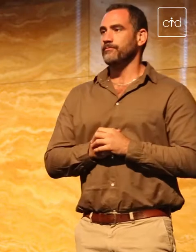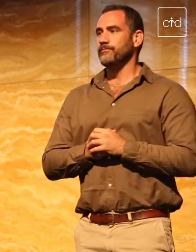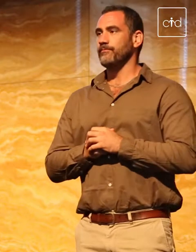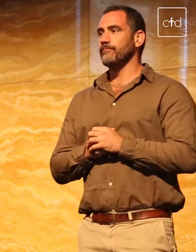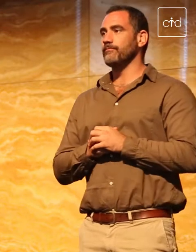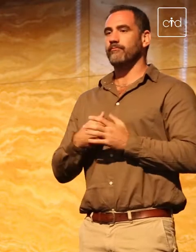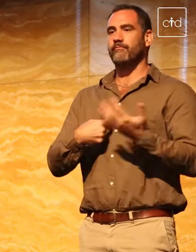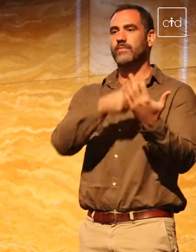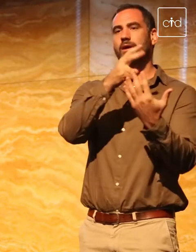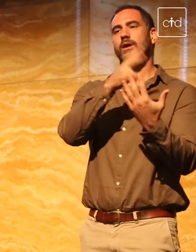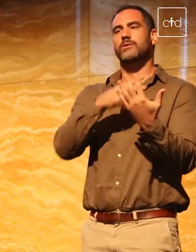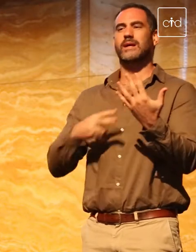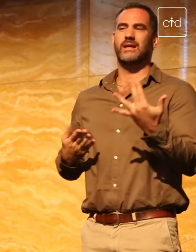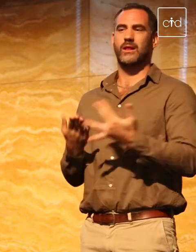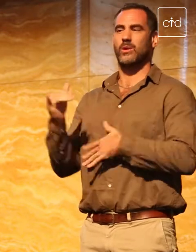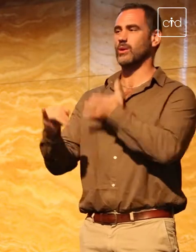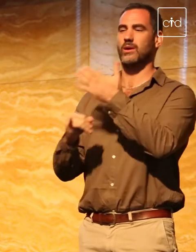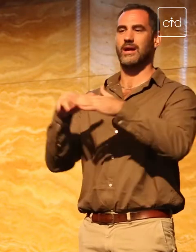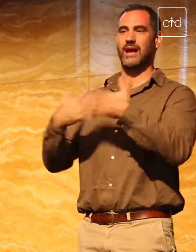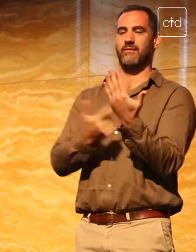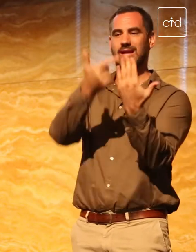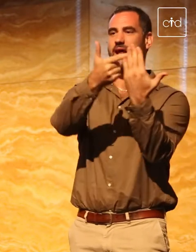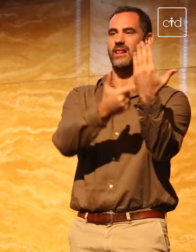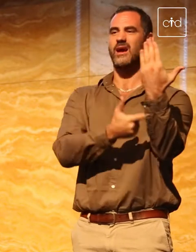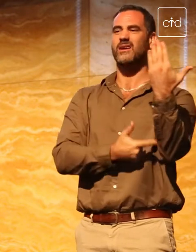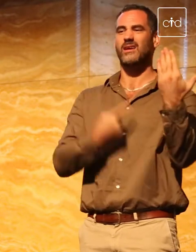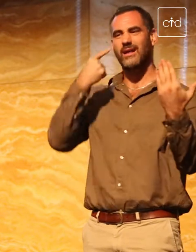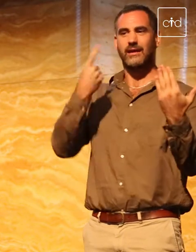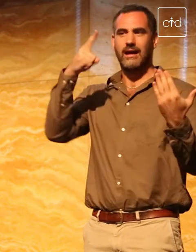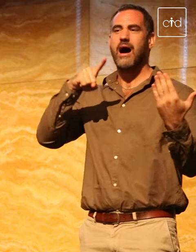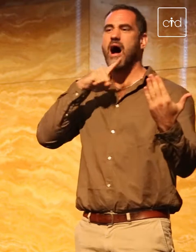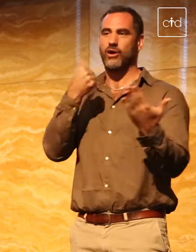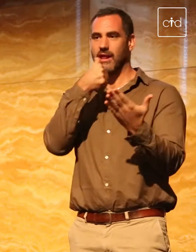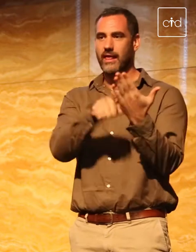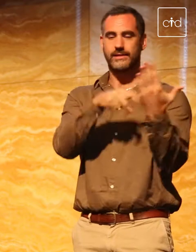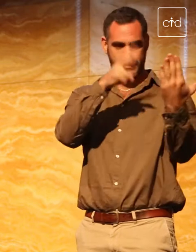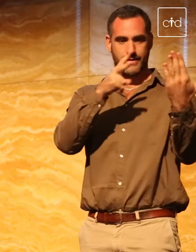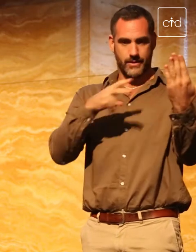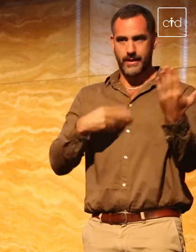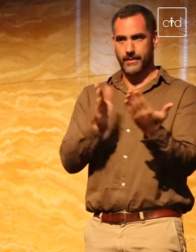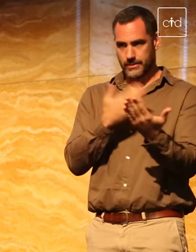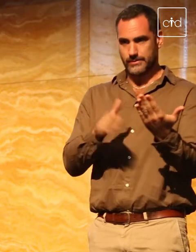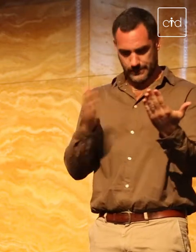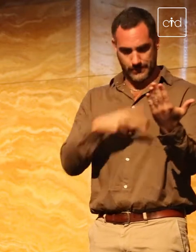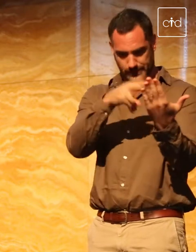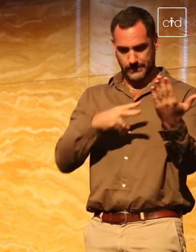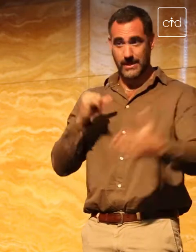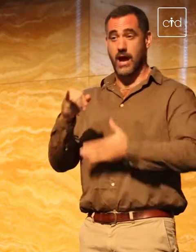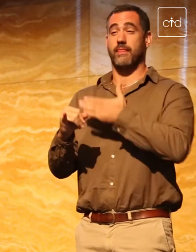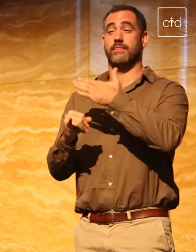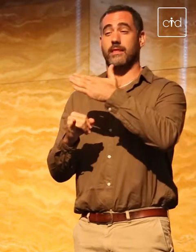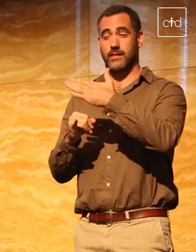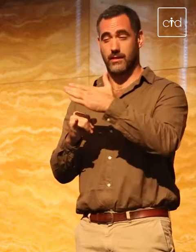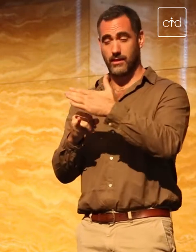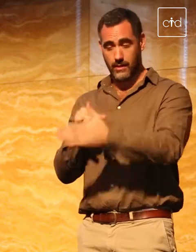things that ministers do at the end of the day and there were probably about a hundred letters there and I was reading them and going through them. The very last letter last night